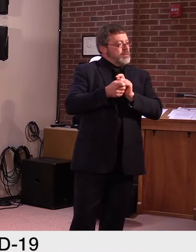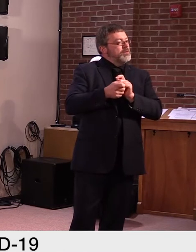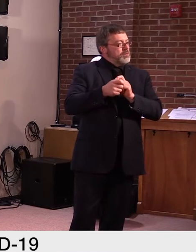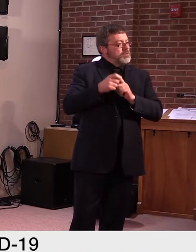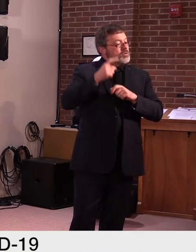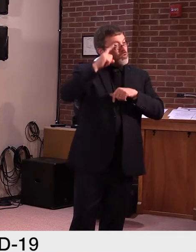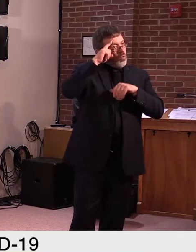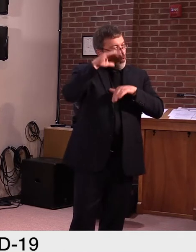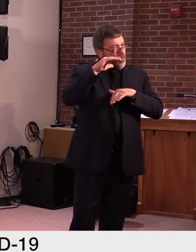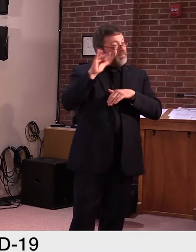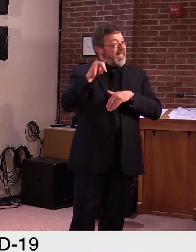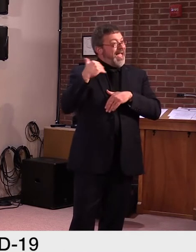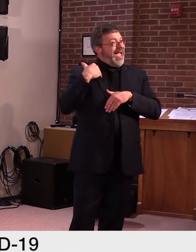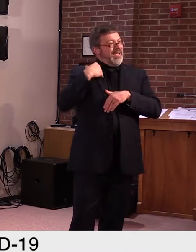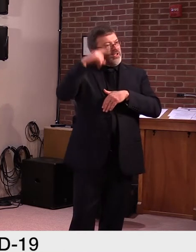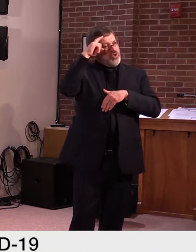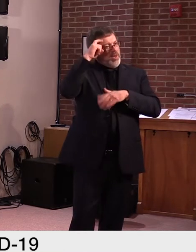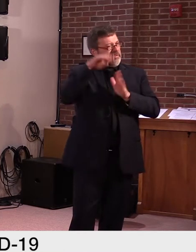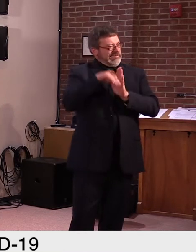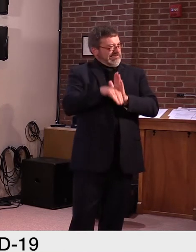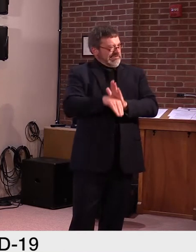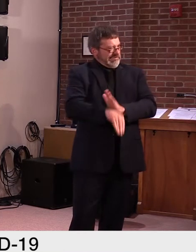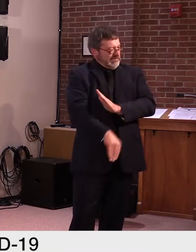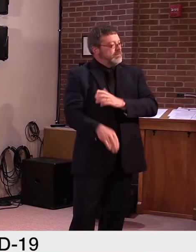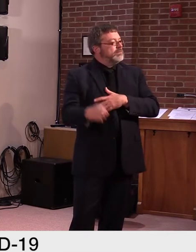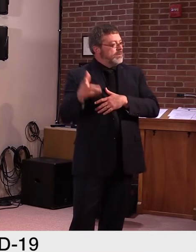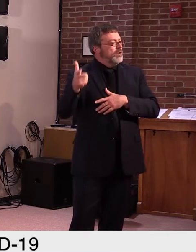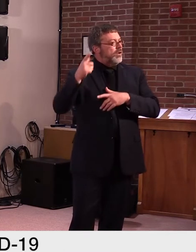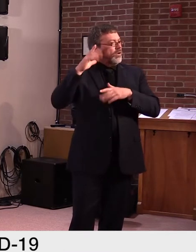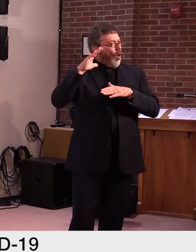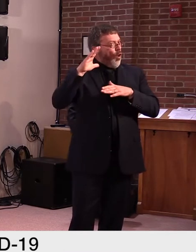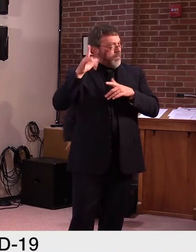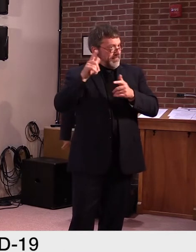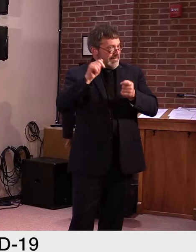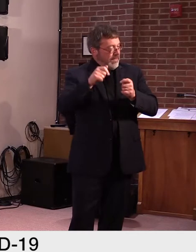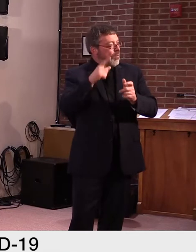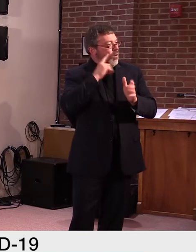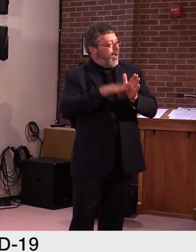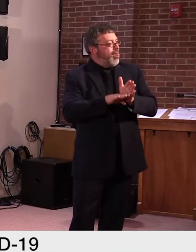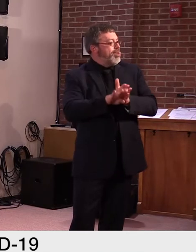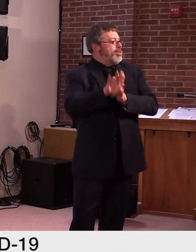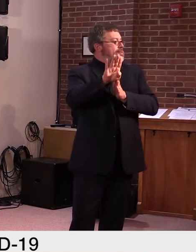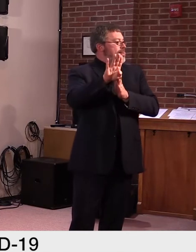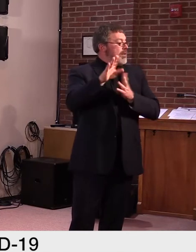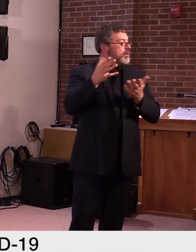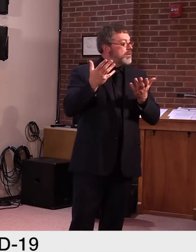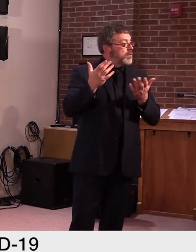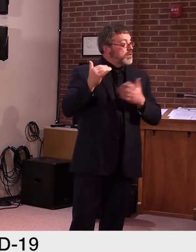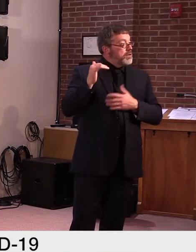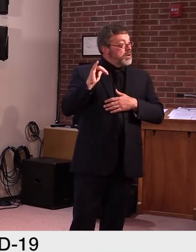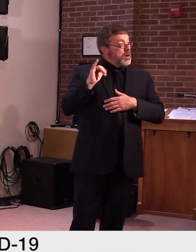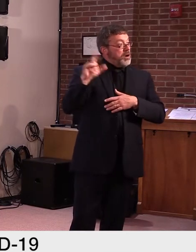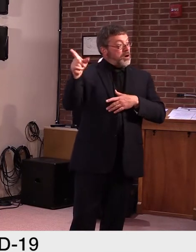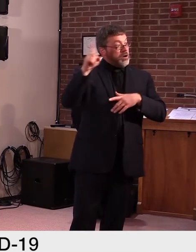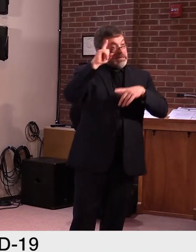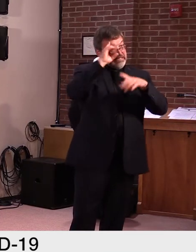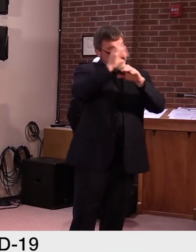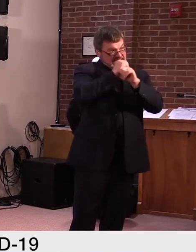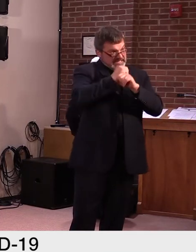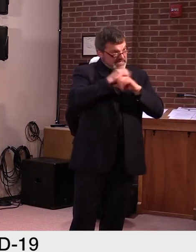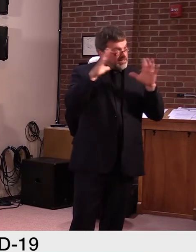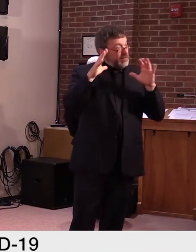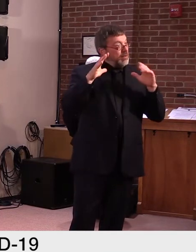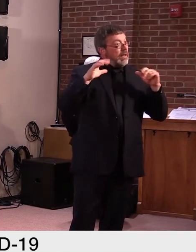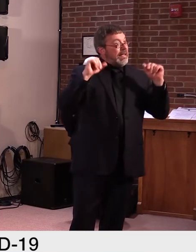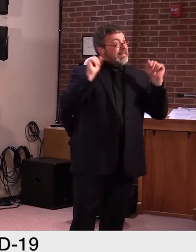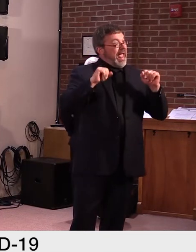in the next few weeks for lodging and hospitality to try and make back some of their needed business? Yeah, they'll never make back, uh, the